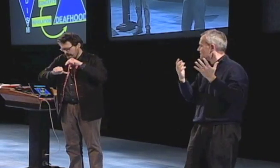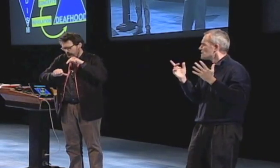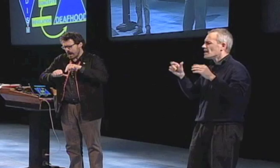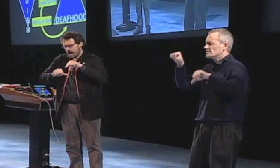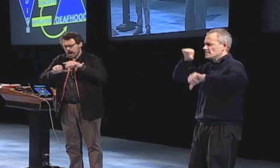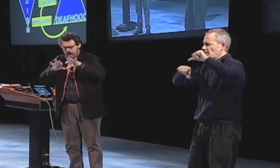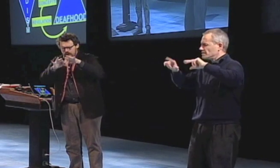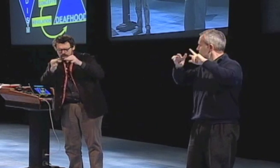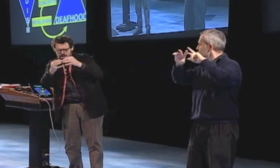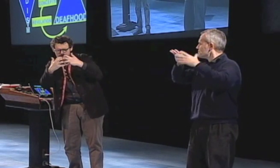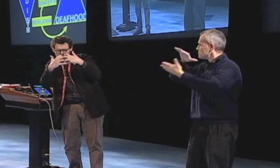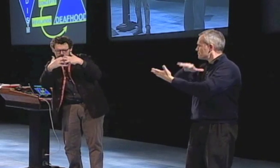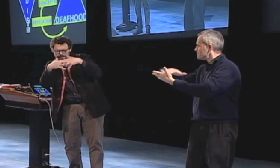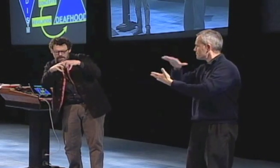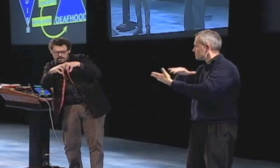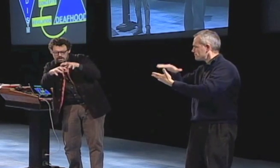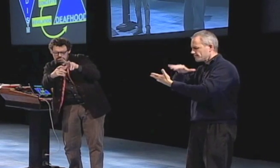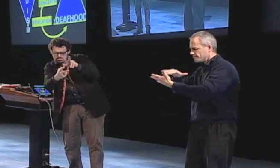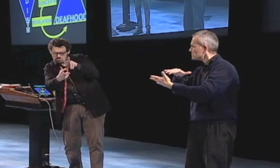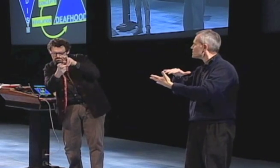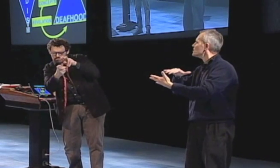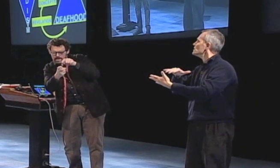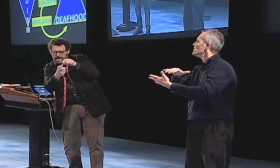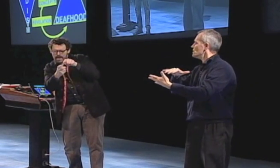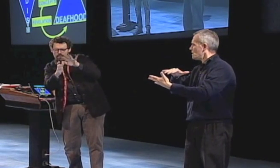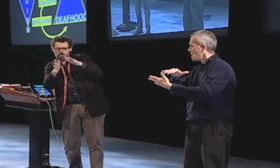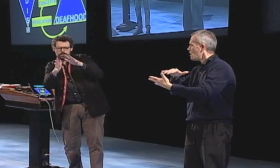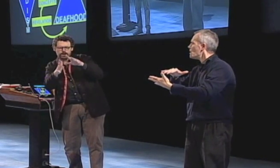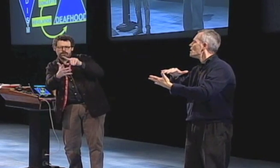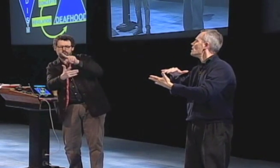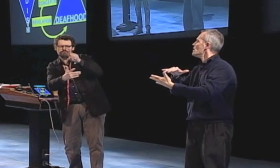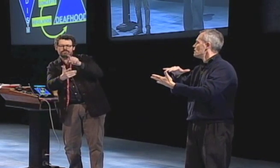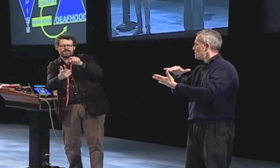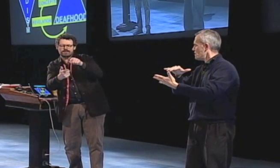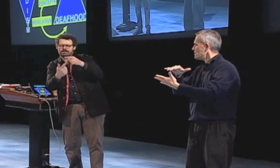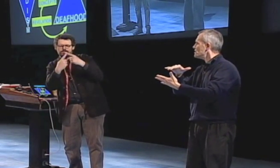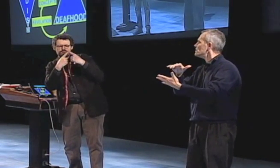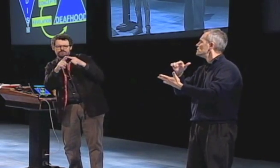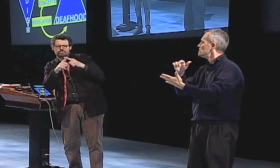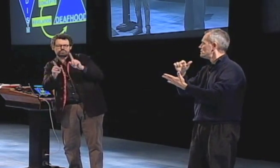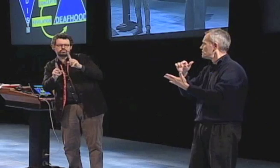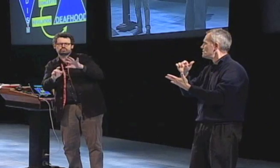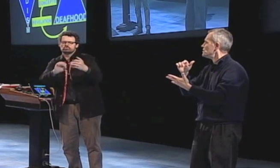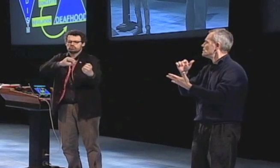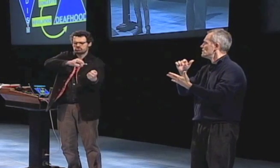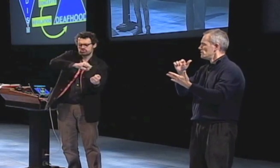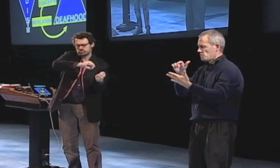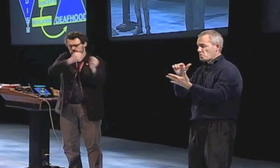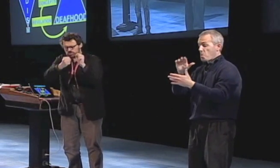that deaf people are oppressed deaf people are looked at from a medical point of view